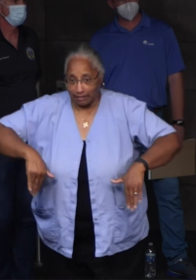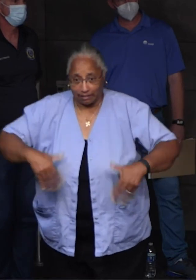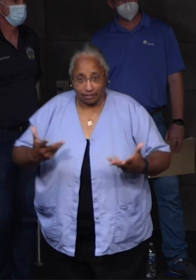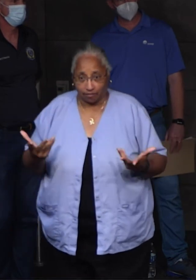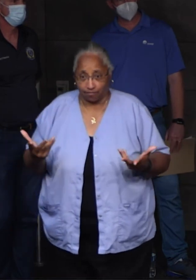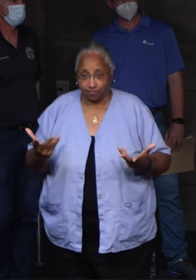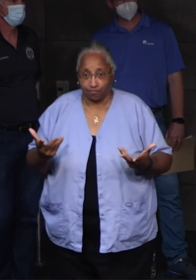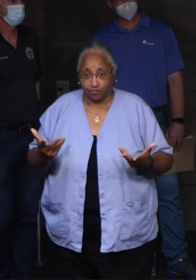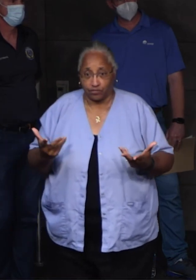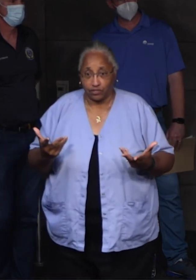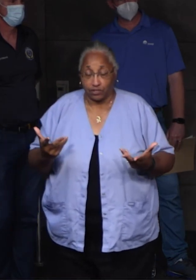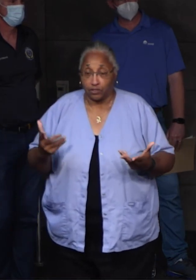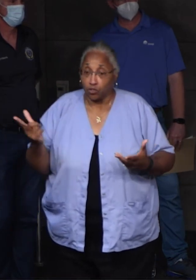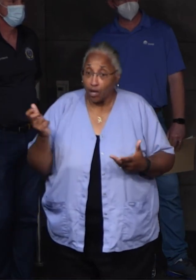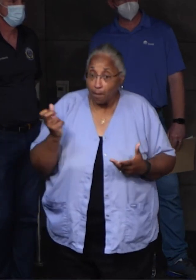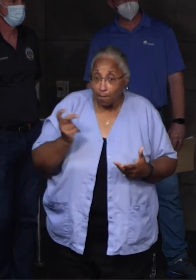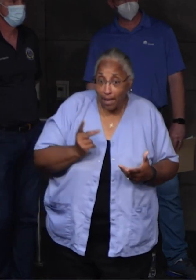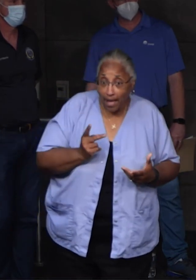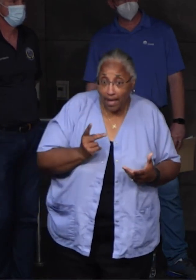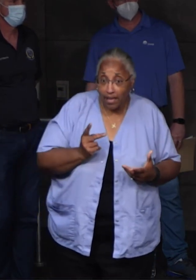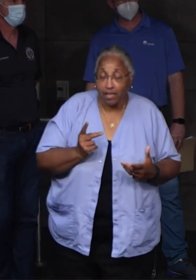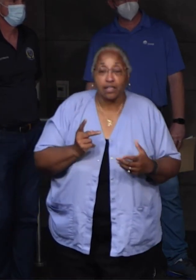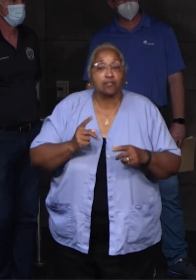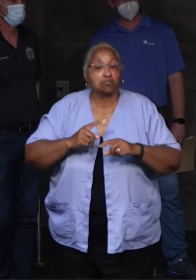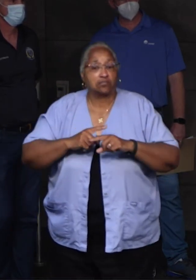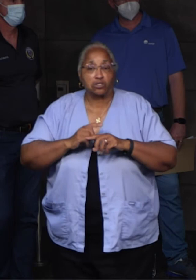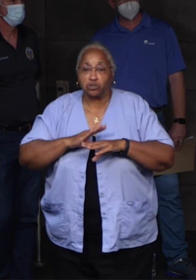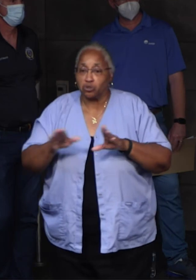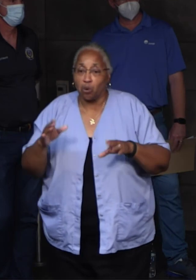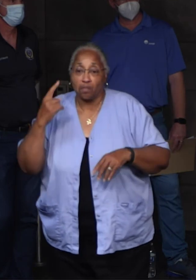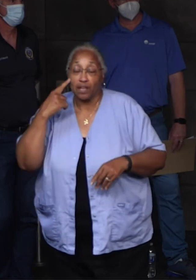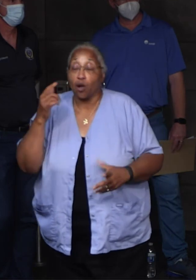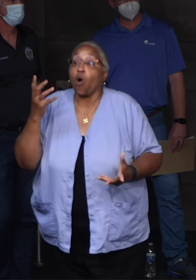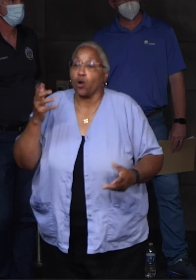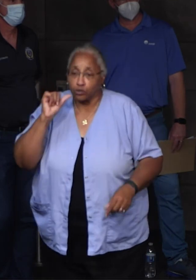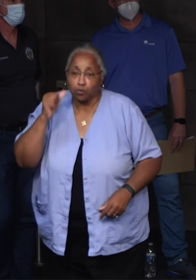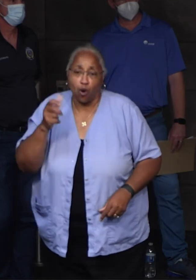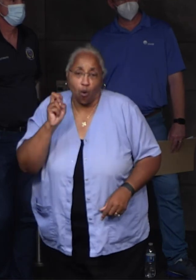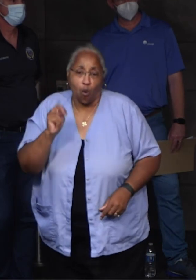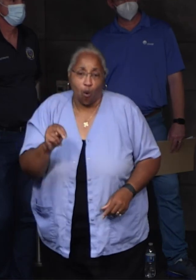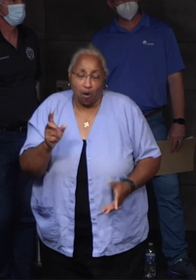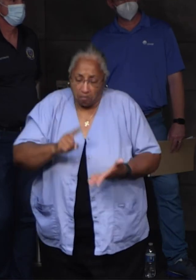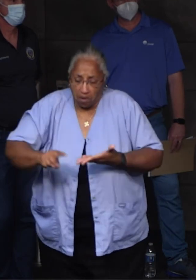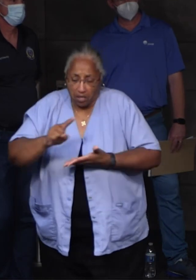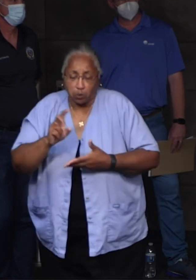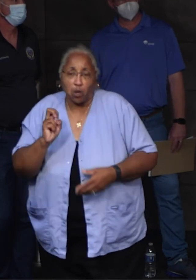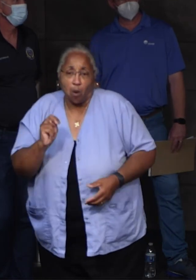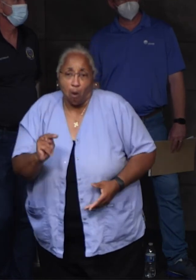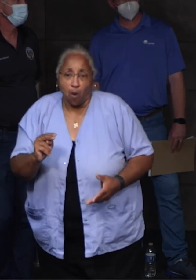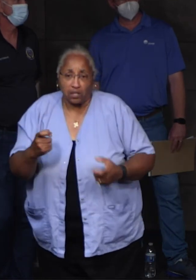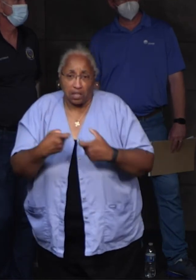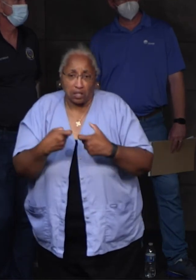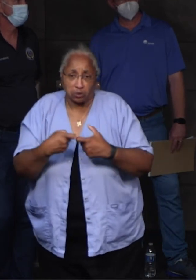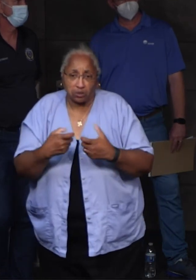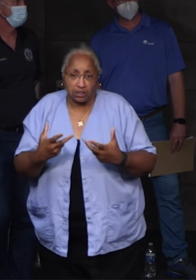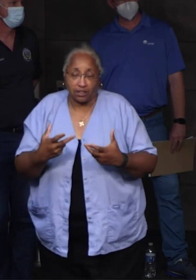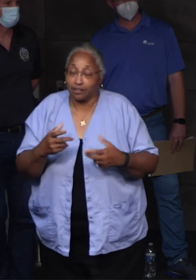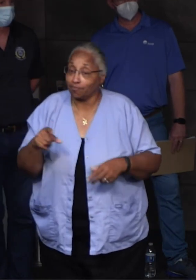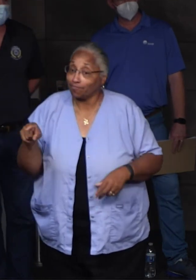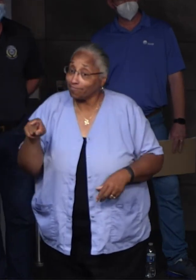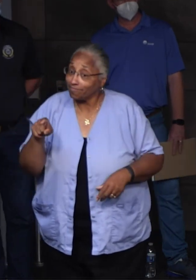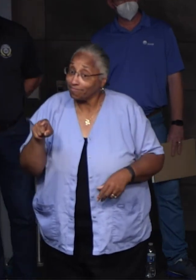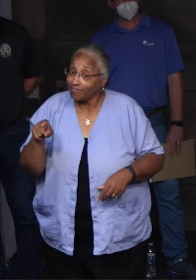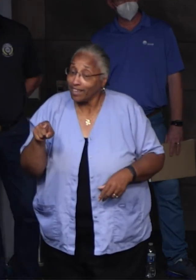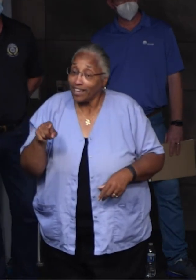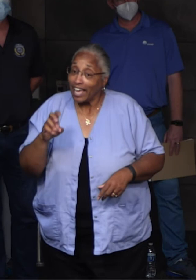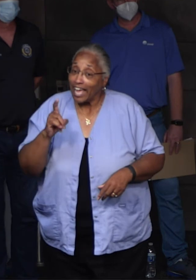Don't do it under the expectation that, oh, tomorrow it's going to be on, next week it's going to be on. They haven't told us that. So